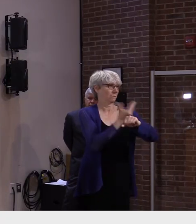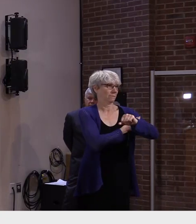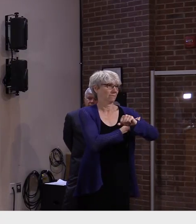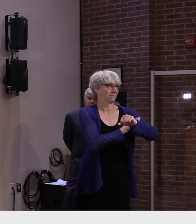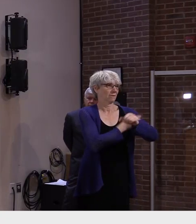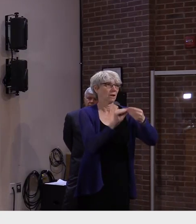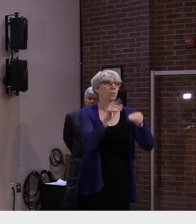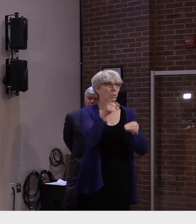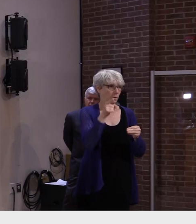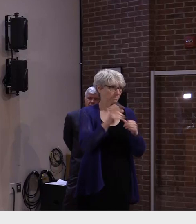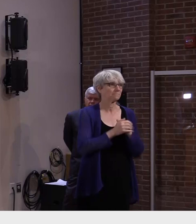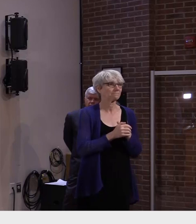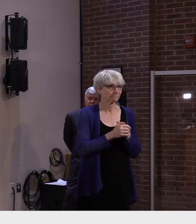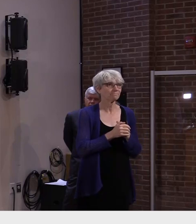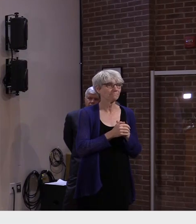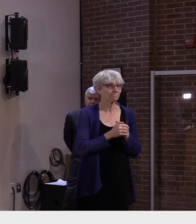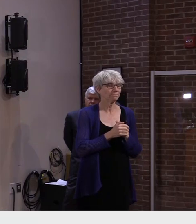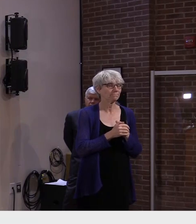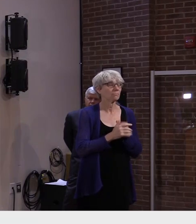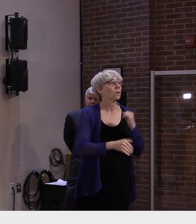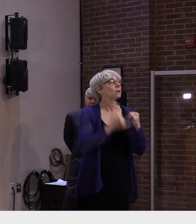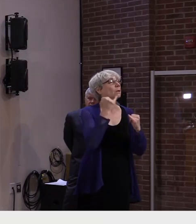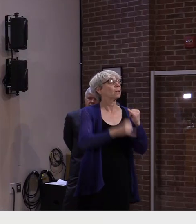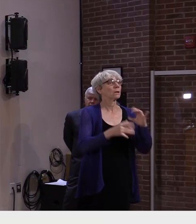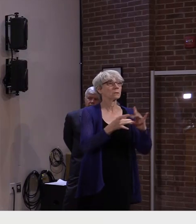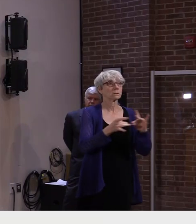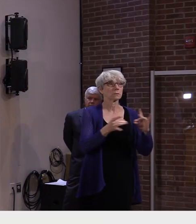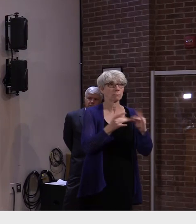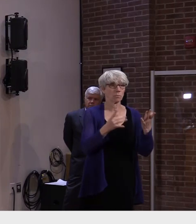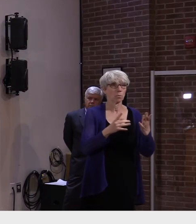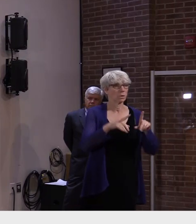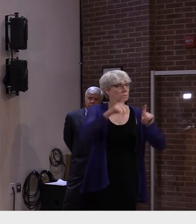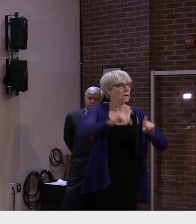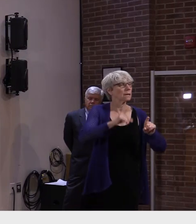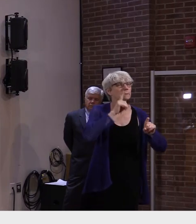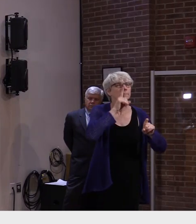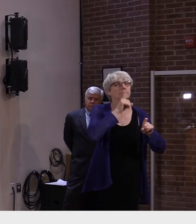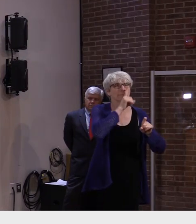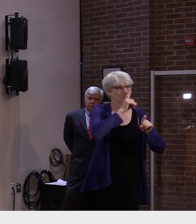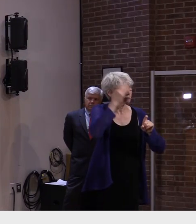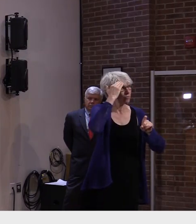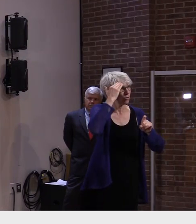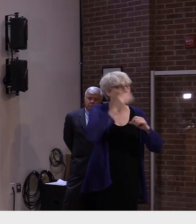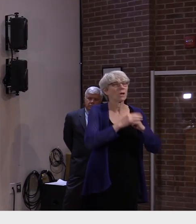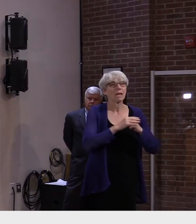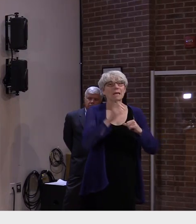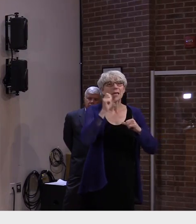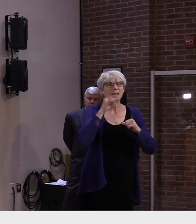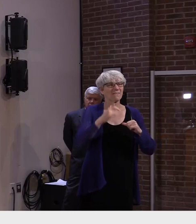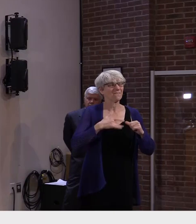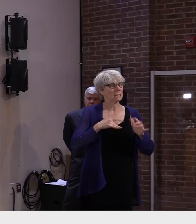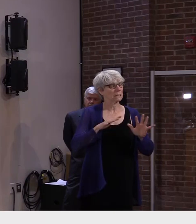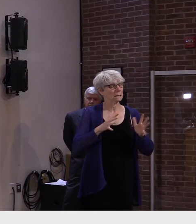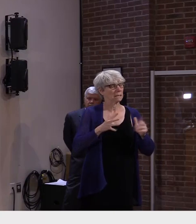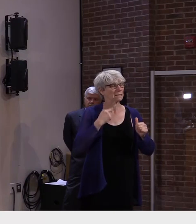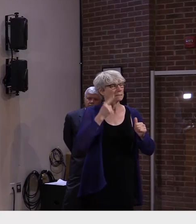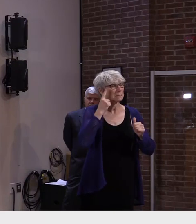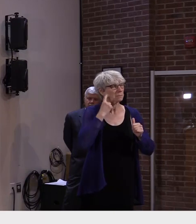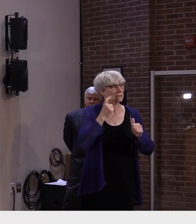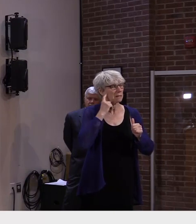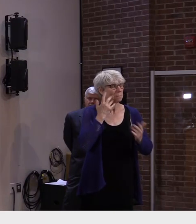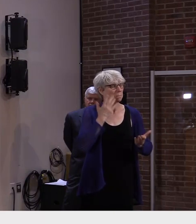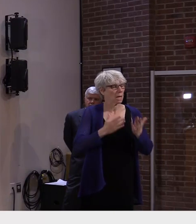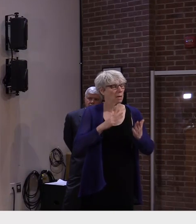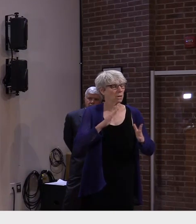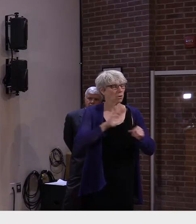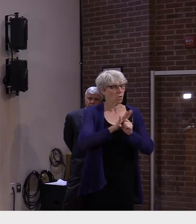Finally, a reminder about testing. If you have any symptoms, or think you've been exposed to COVID, or were in